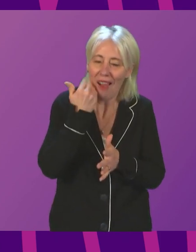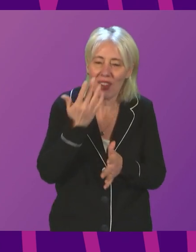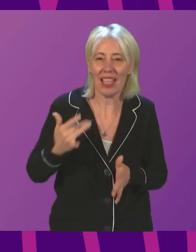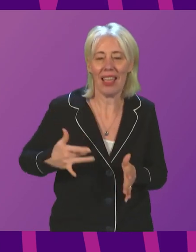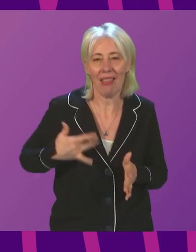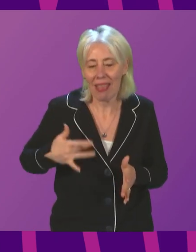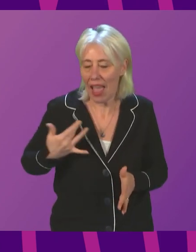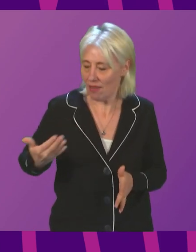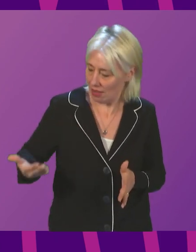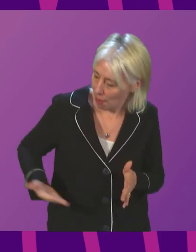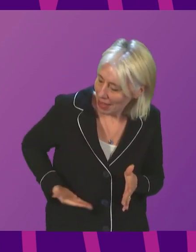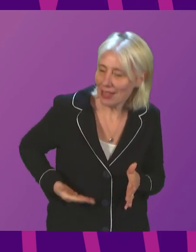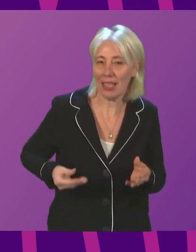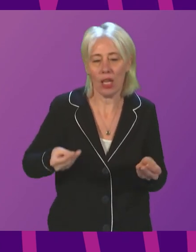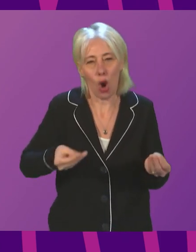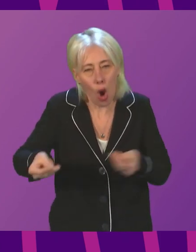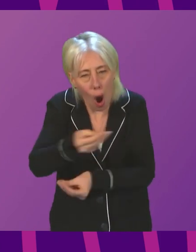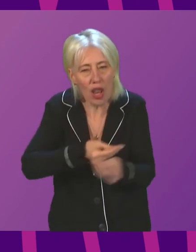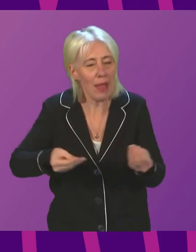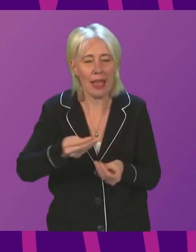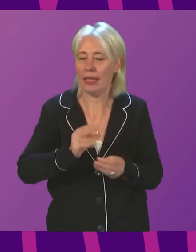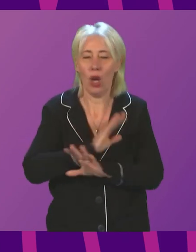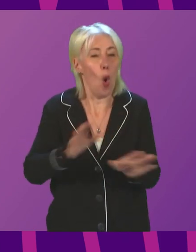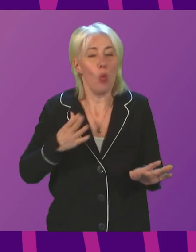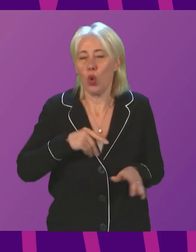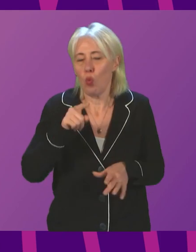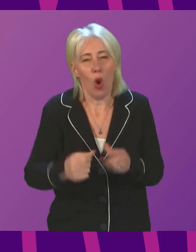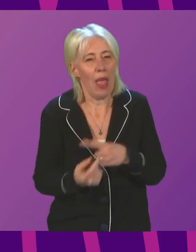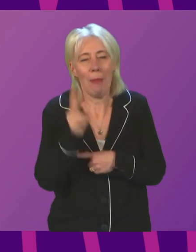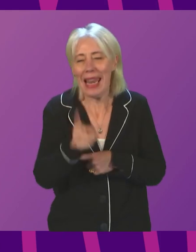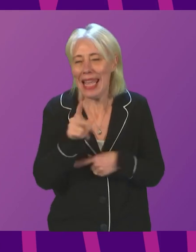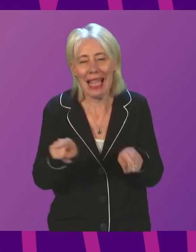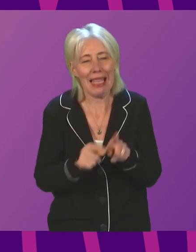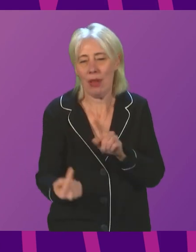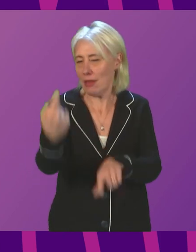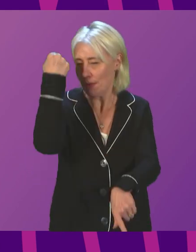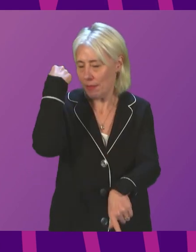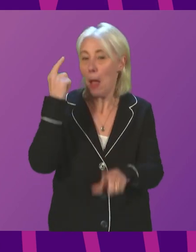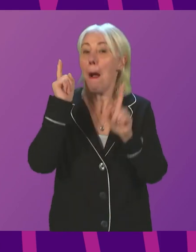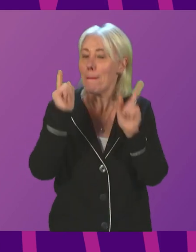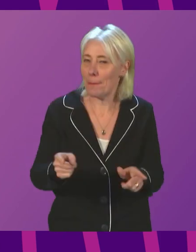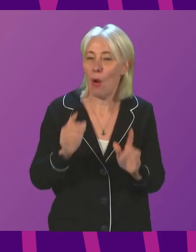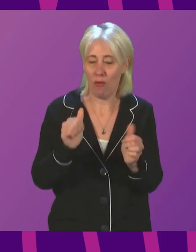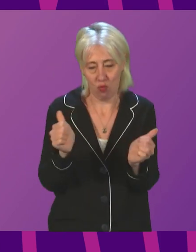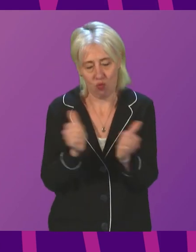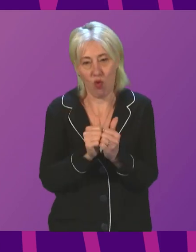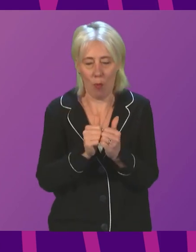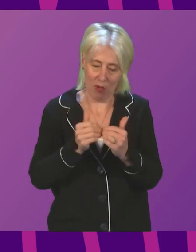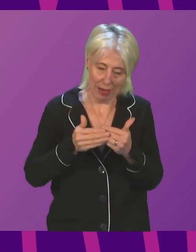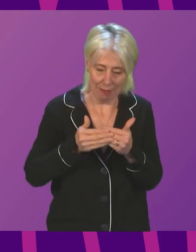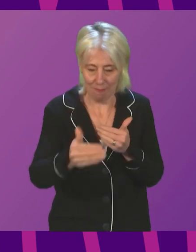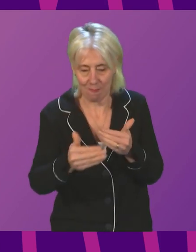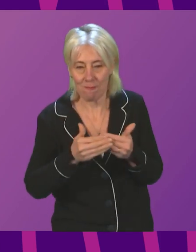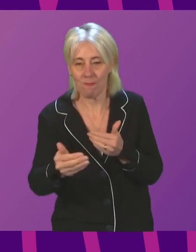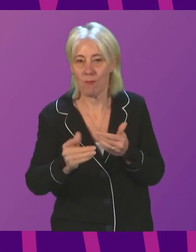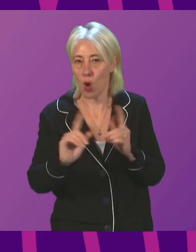and the economy that had been required at earlier stages in the pandemic. But we do need to take appropriate measures to keep